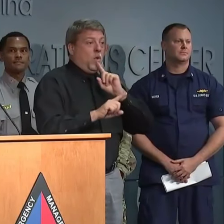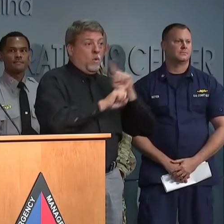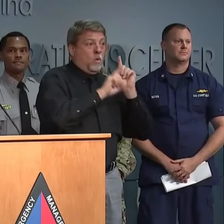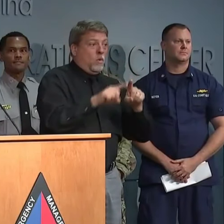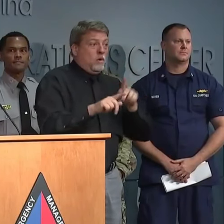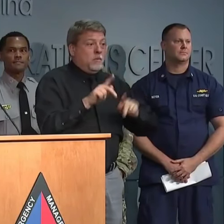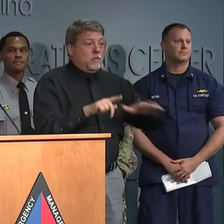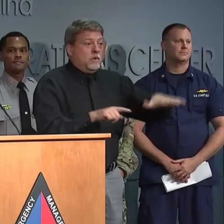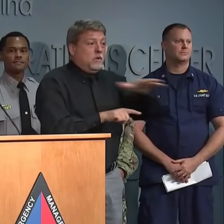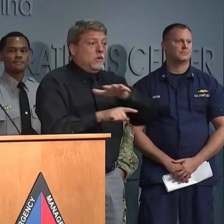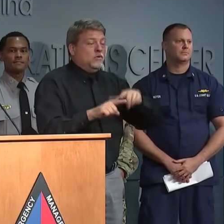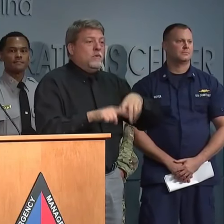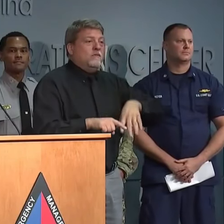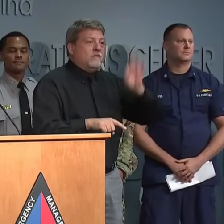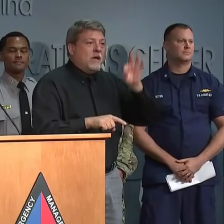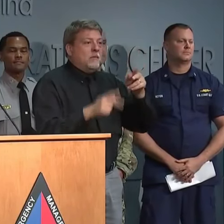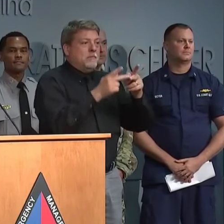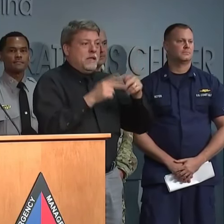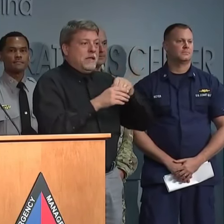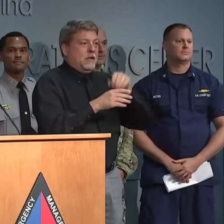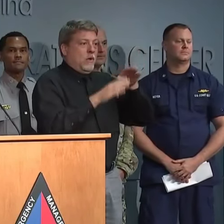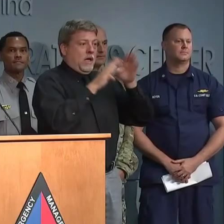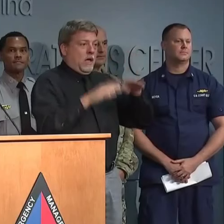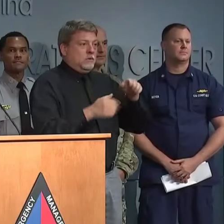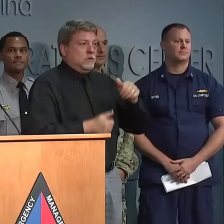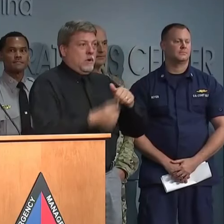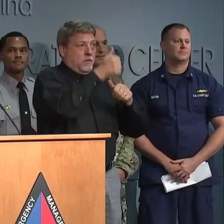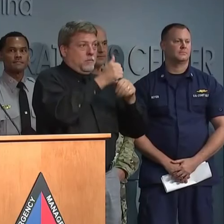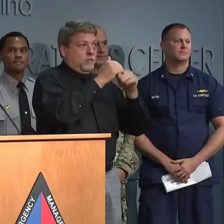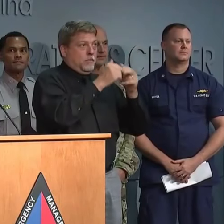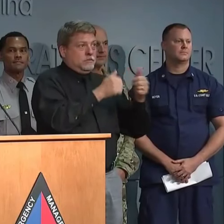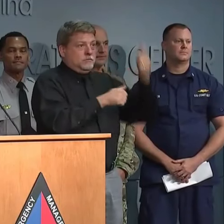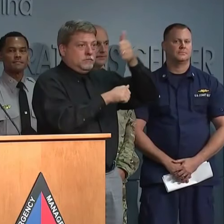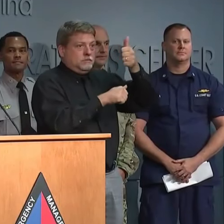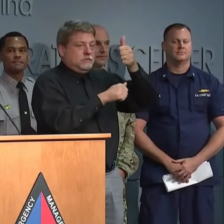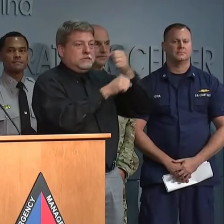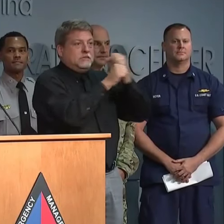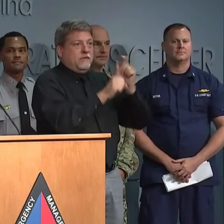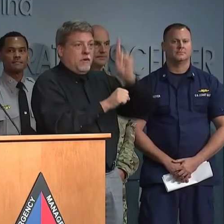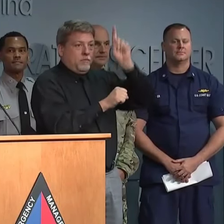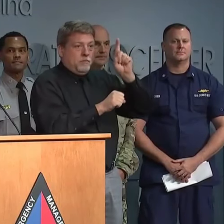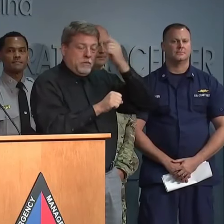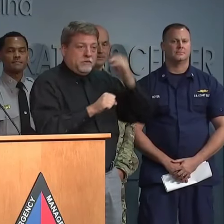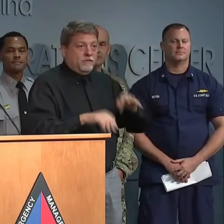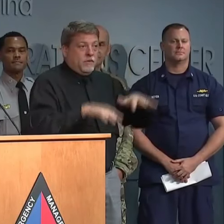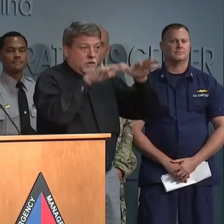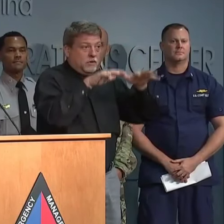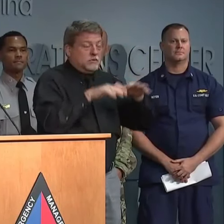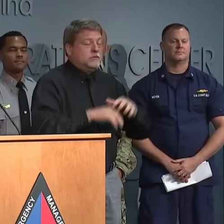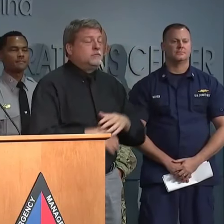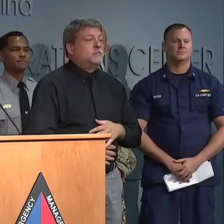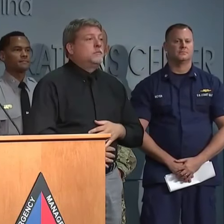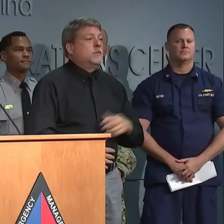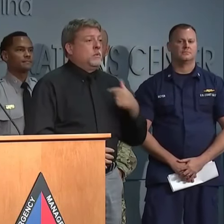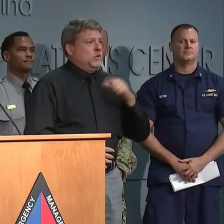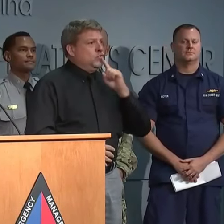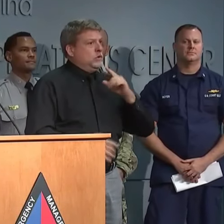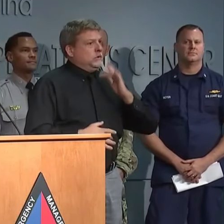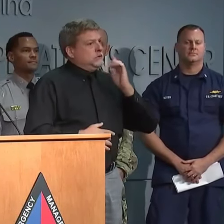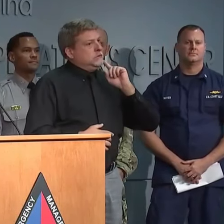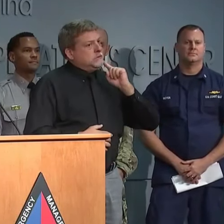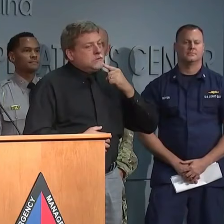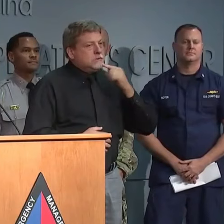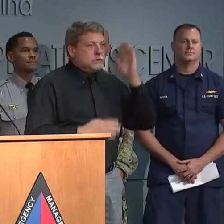point in their houses. There is significant concern about hundreds of people trapped